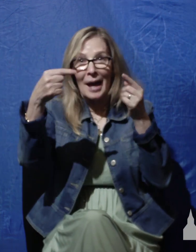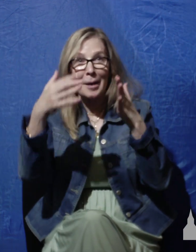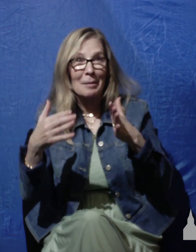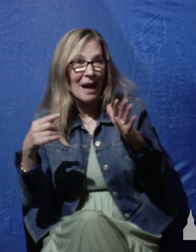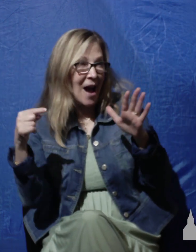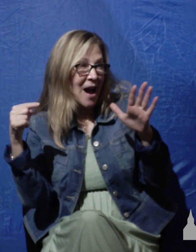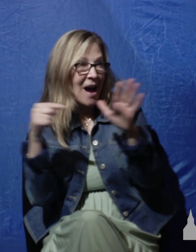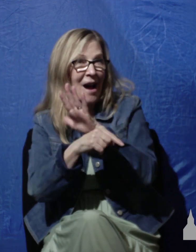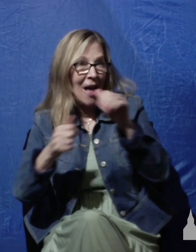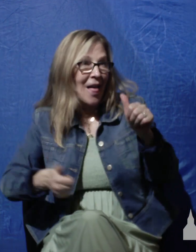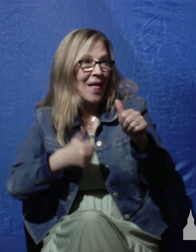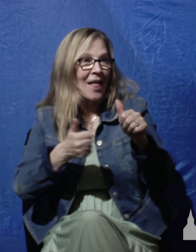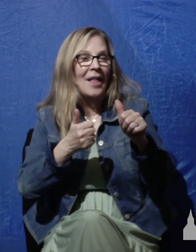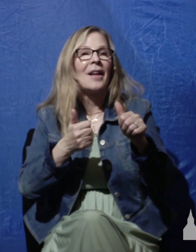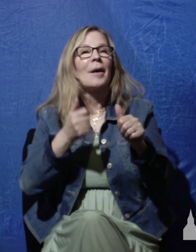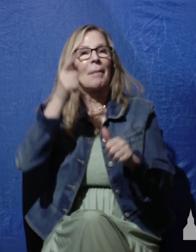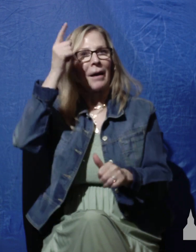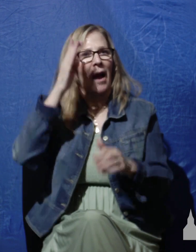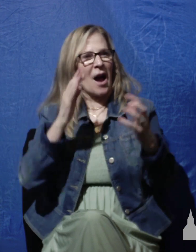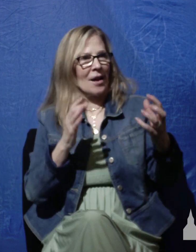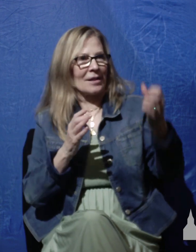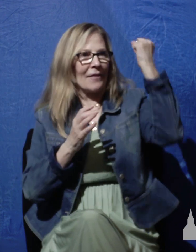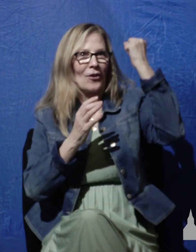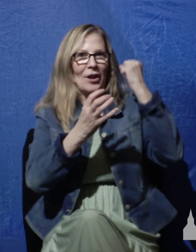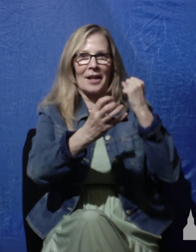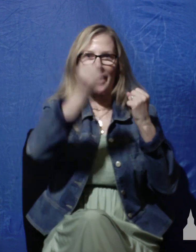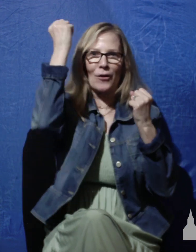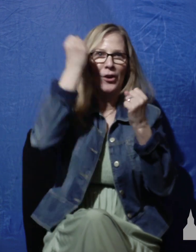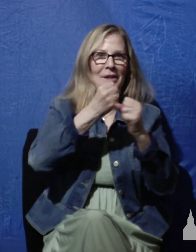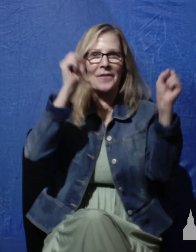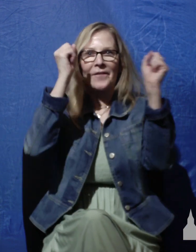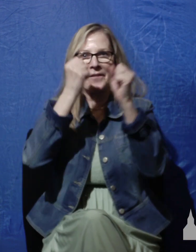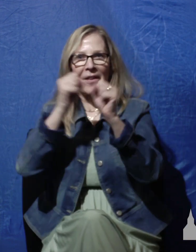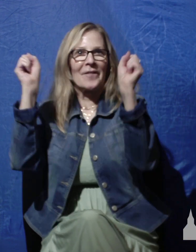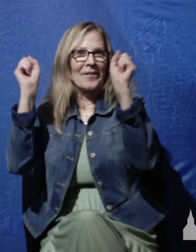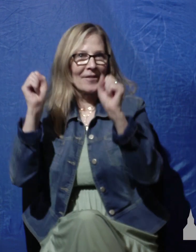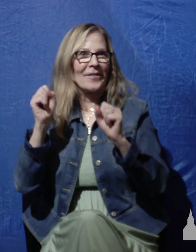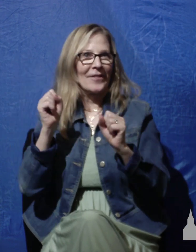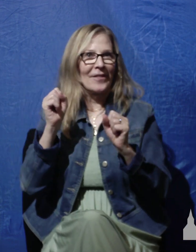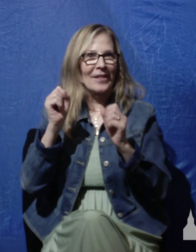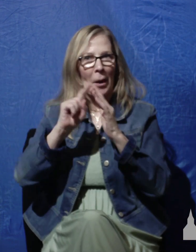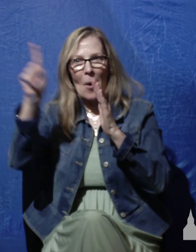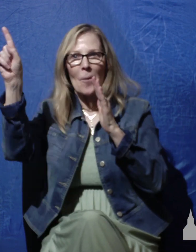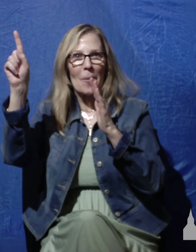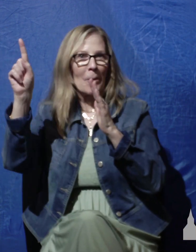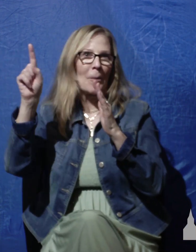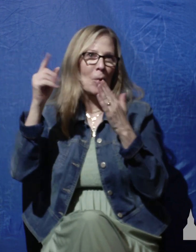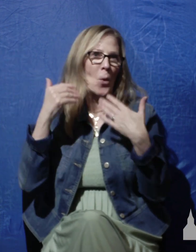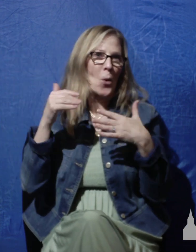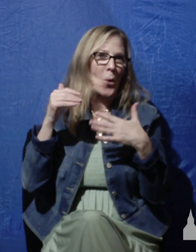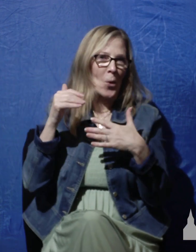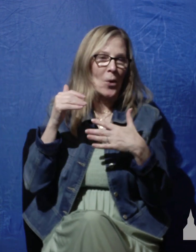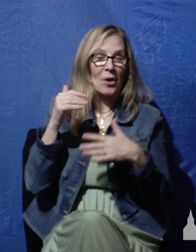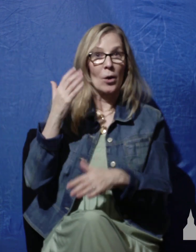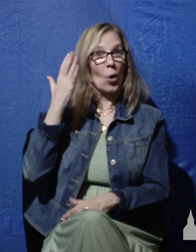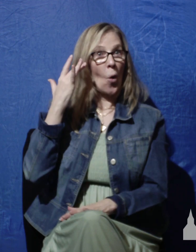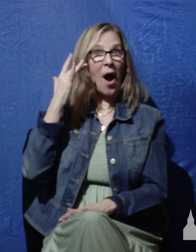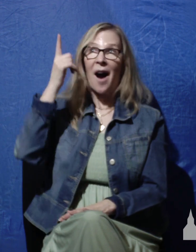delivered him. He delivered him from all his enemies who were out to kill him and why did God do this for David and he did it very